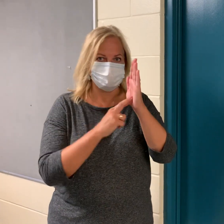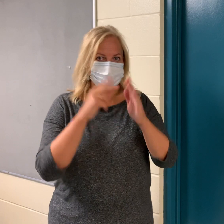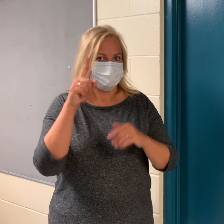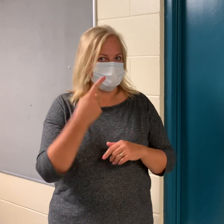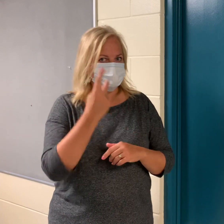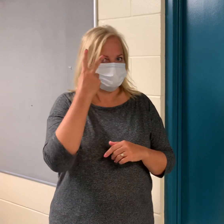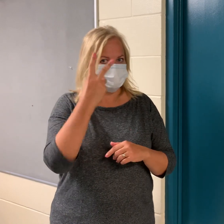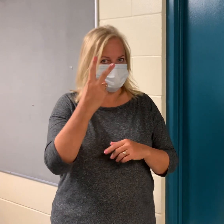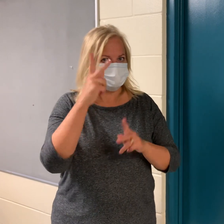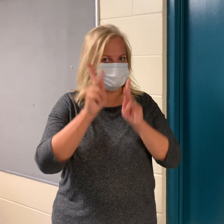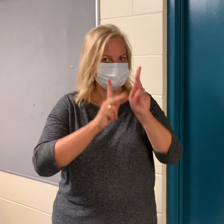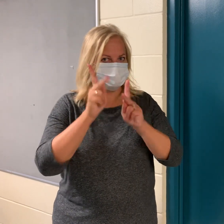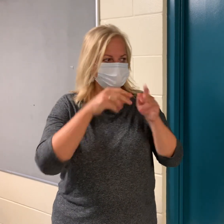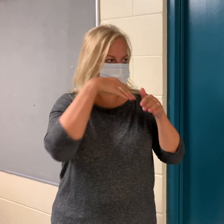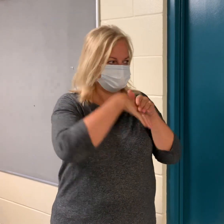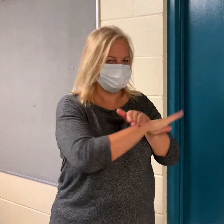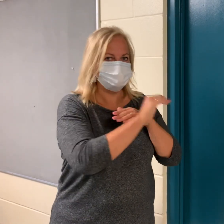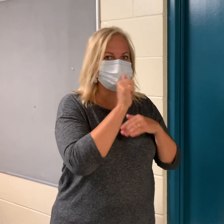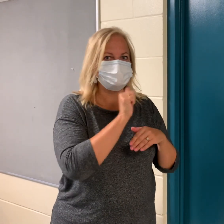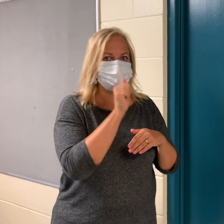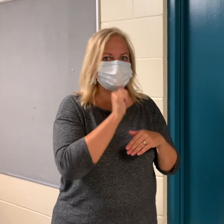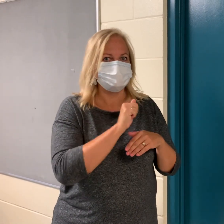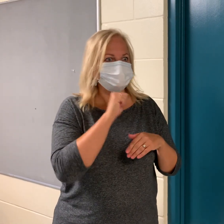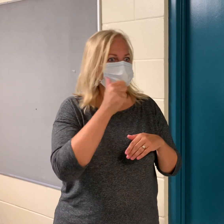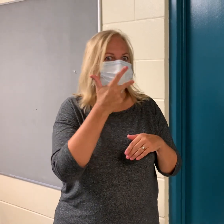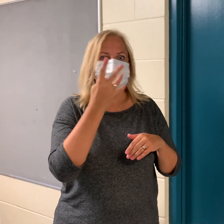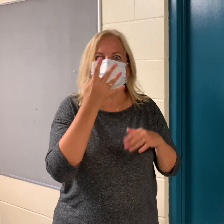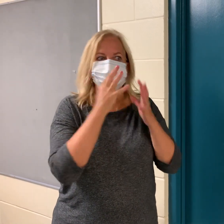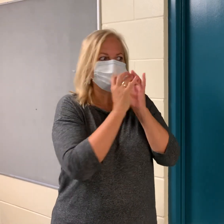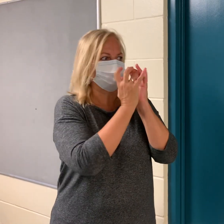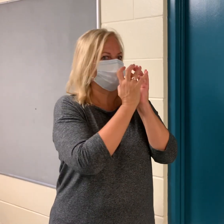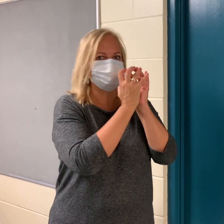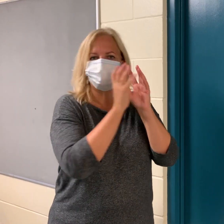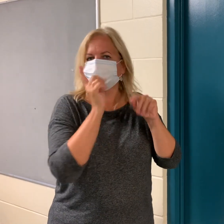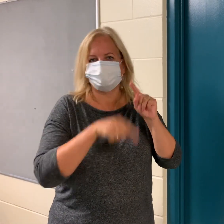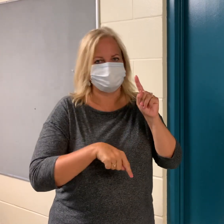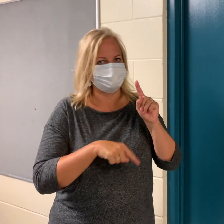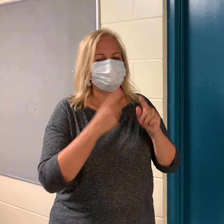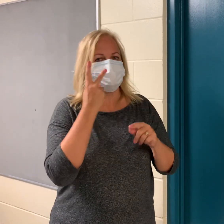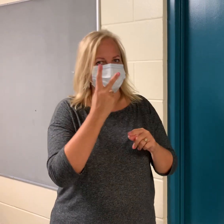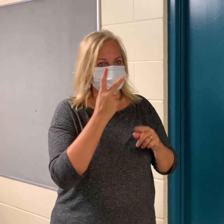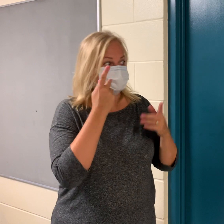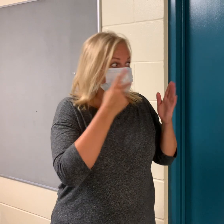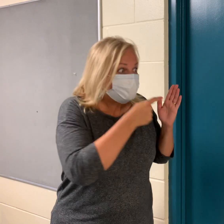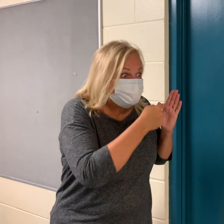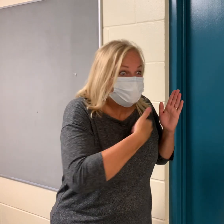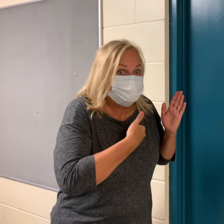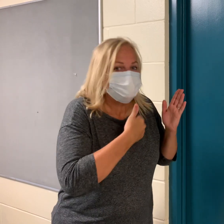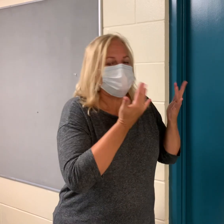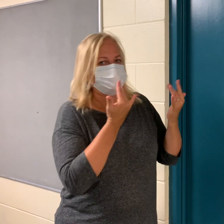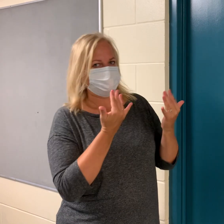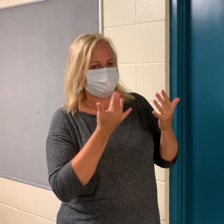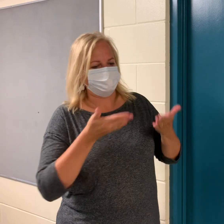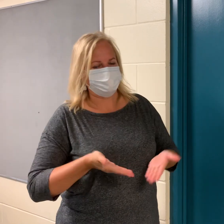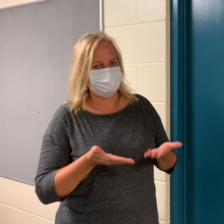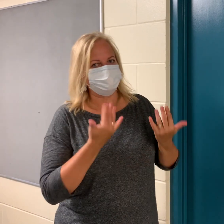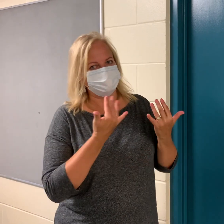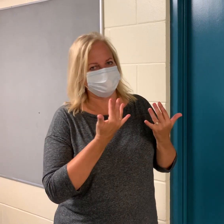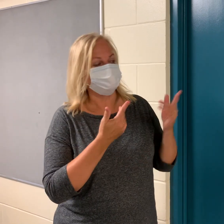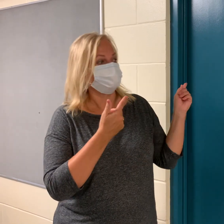As you'll notice, there's a new rule. Only two people are allowed in the bathrooms at one time. No longer can larger groups enter. So if I notice that